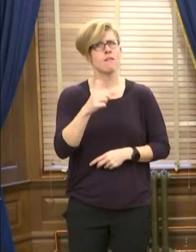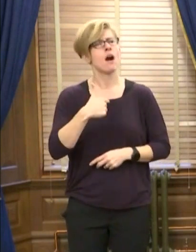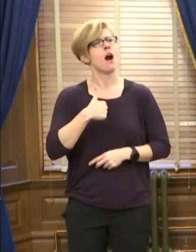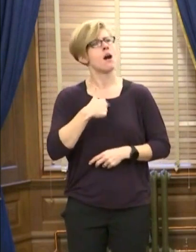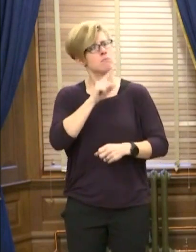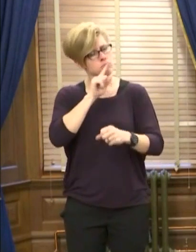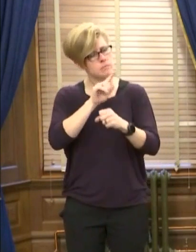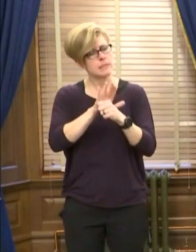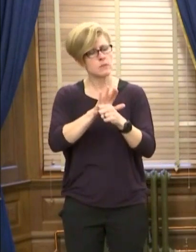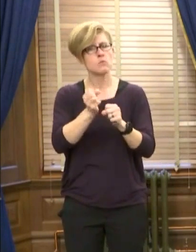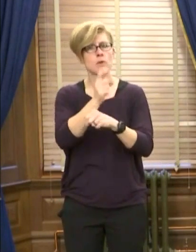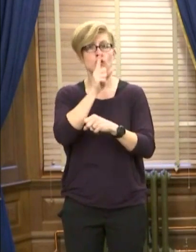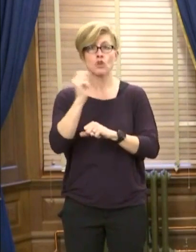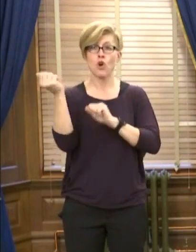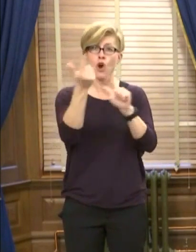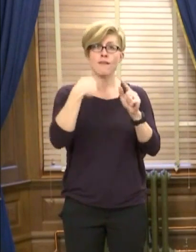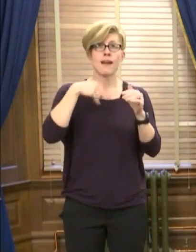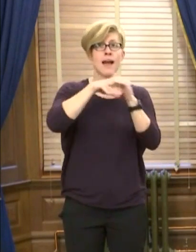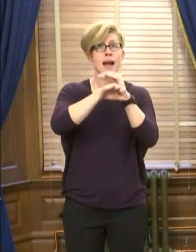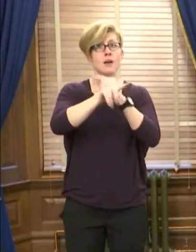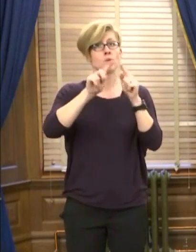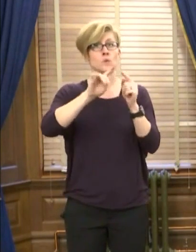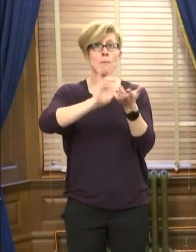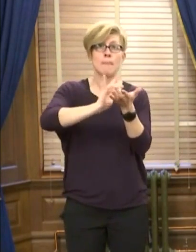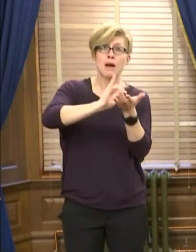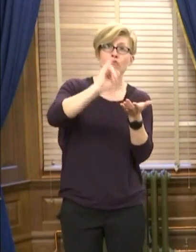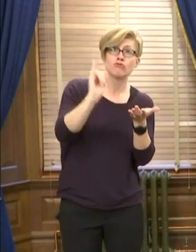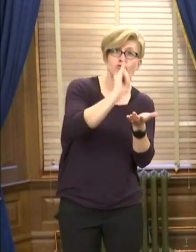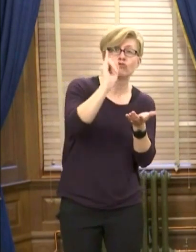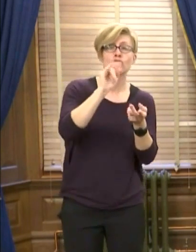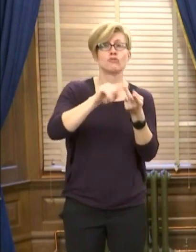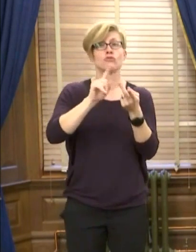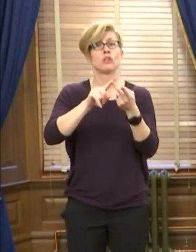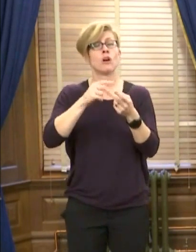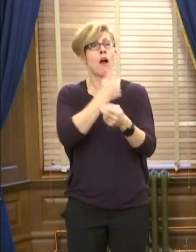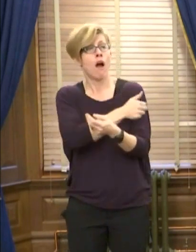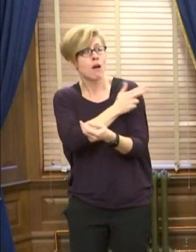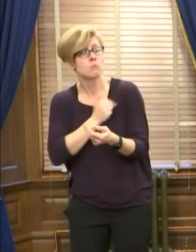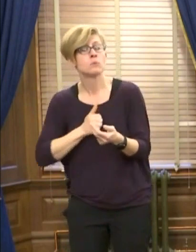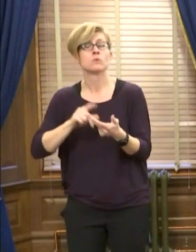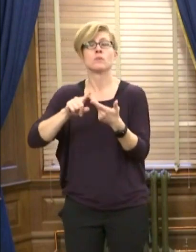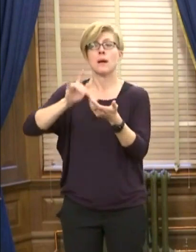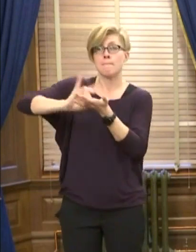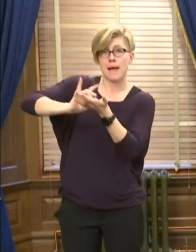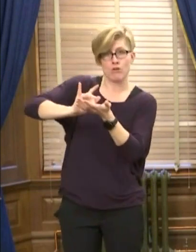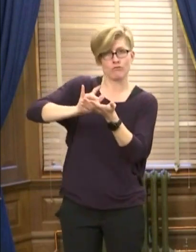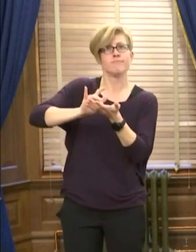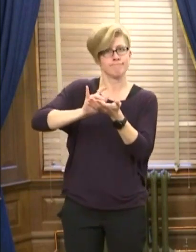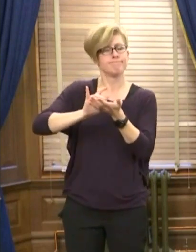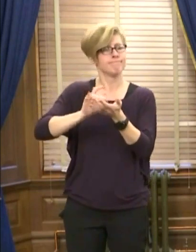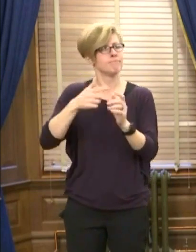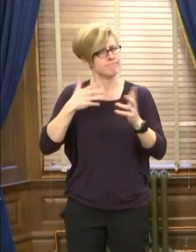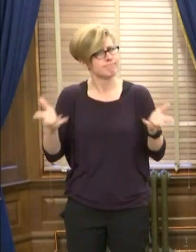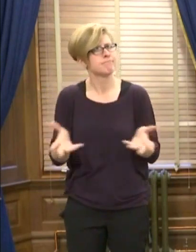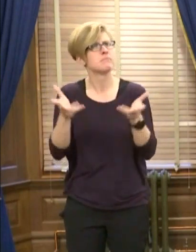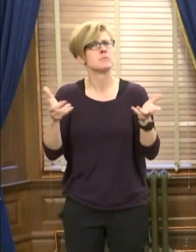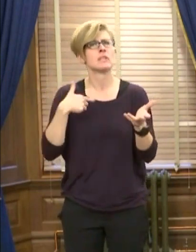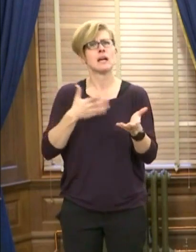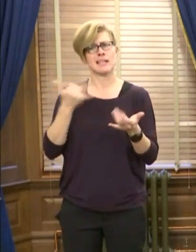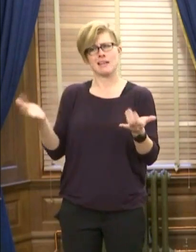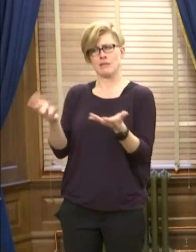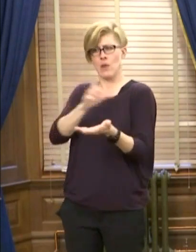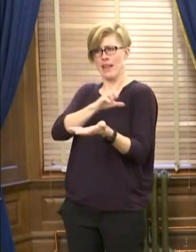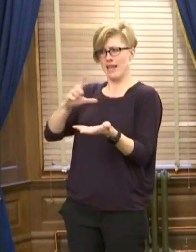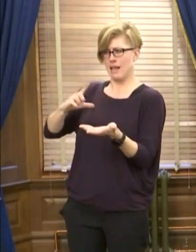delivering health care and jobs and support for our hospitals through Medicaid expansion. I urge the legislature to